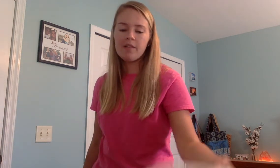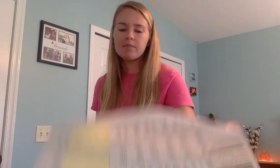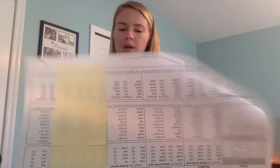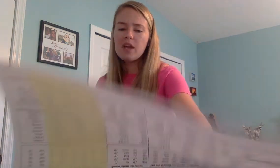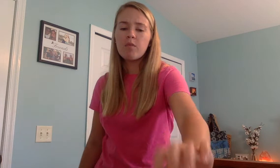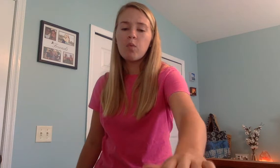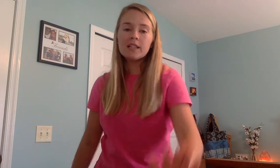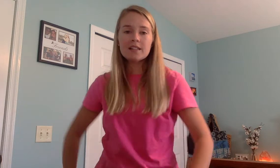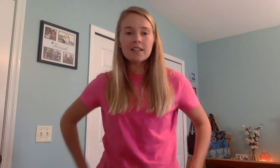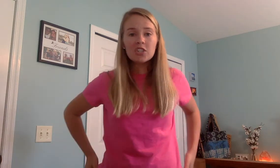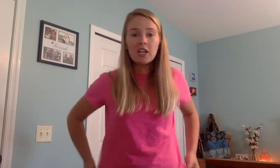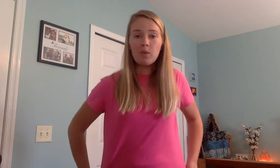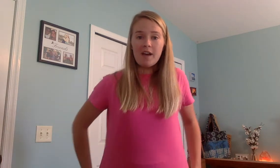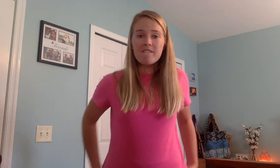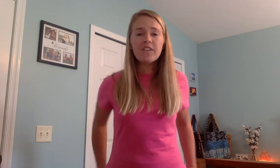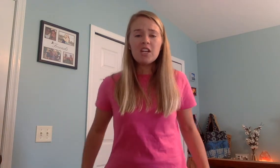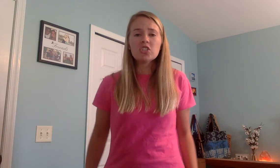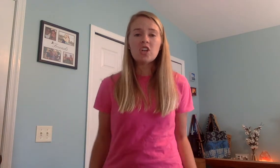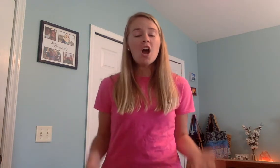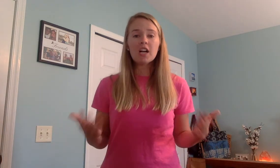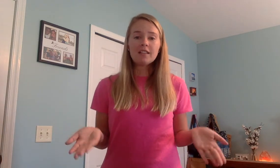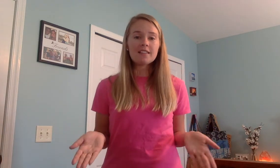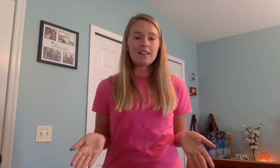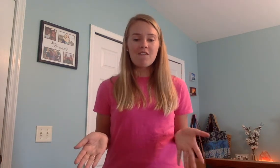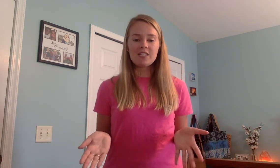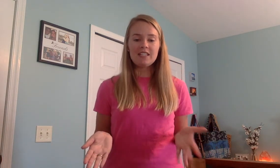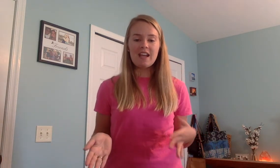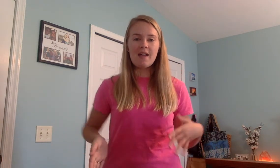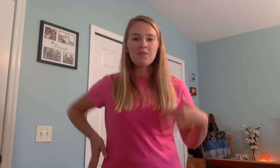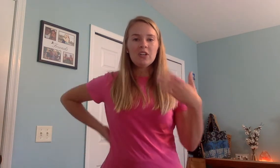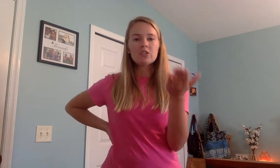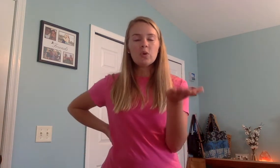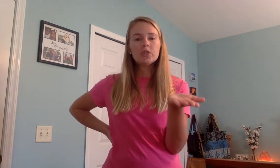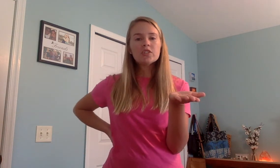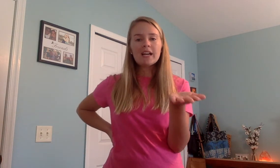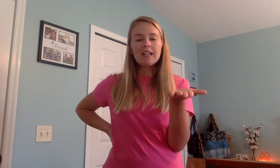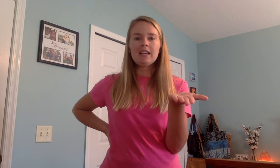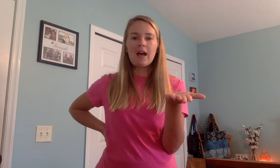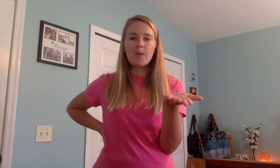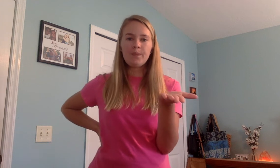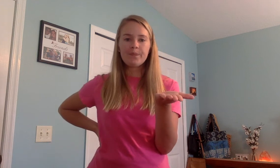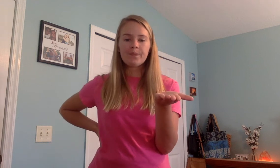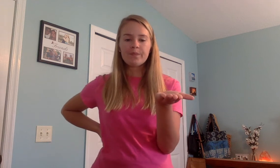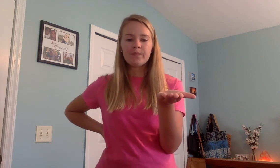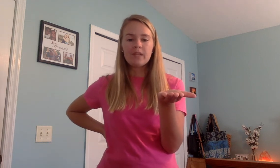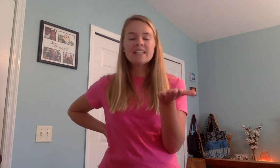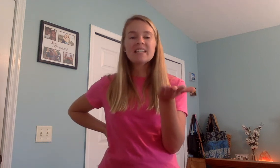right. We have one last section and we have finished our lesson for today. So hold your second hand out. Say